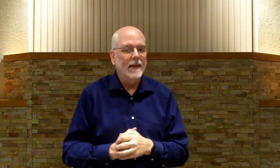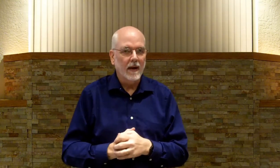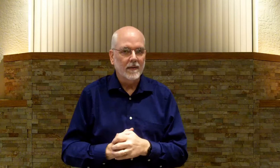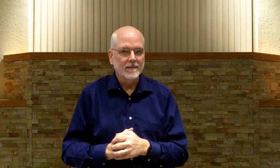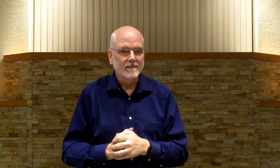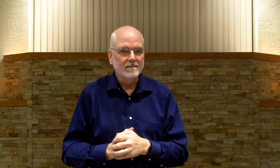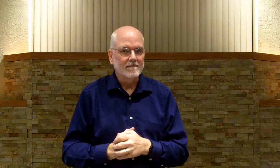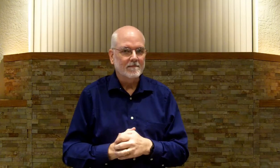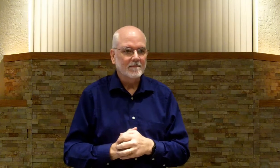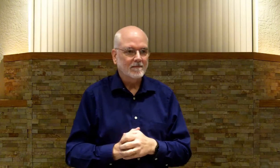there.